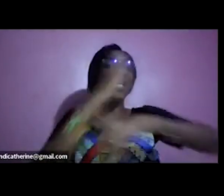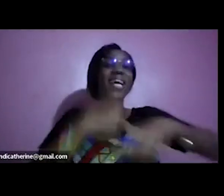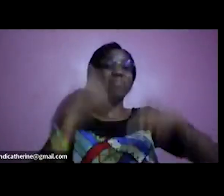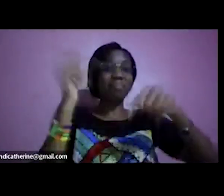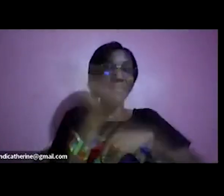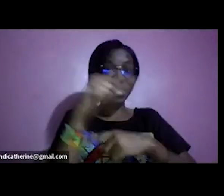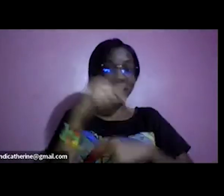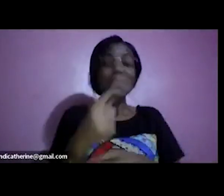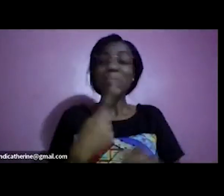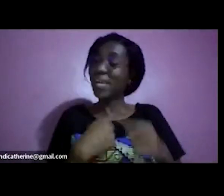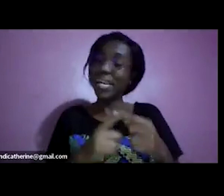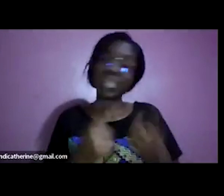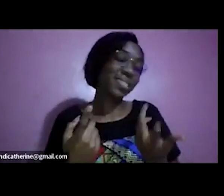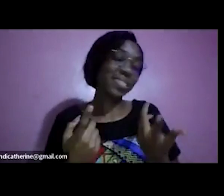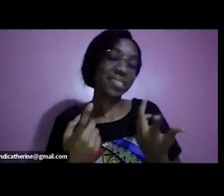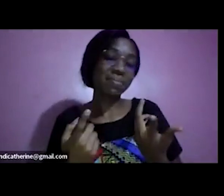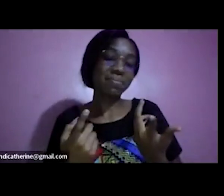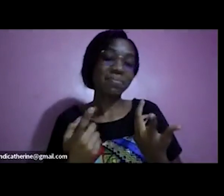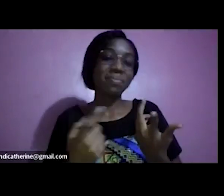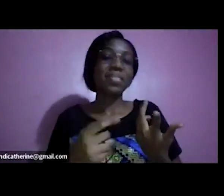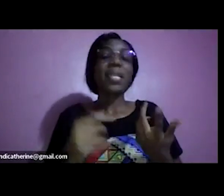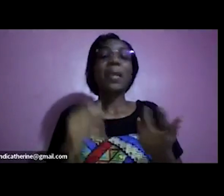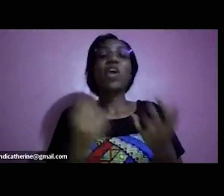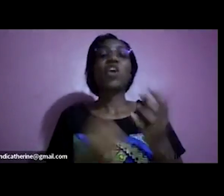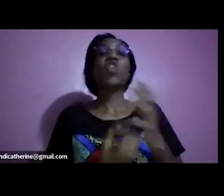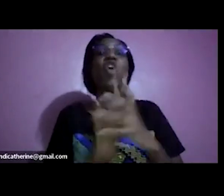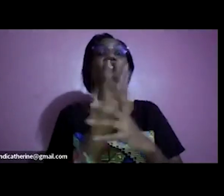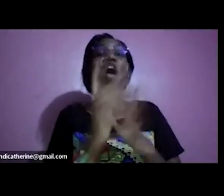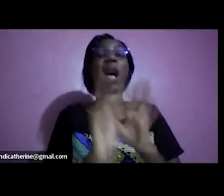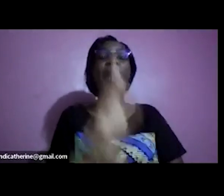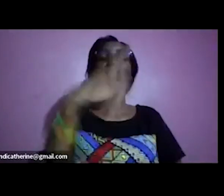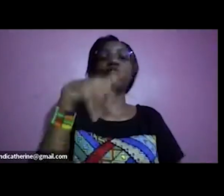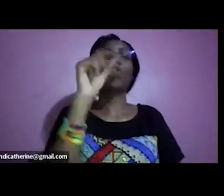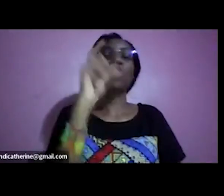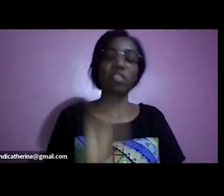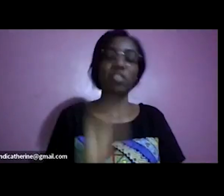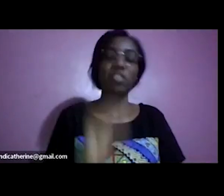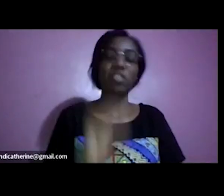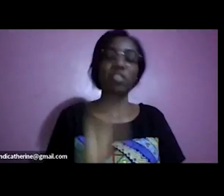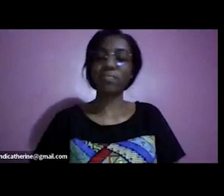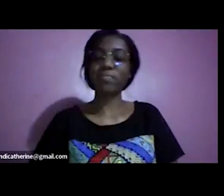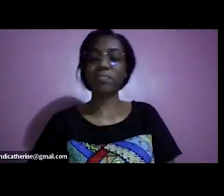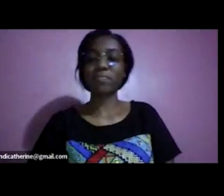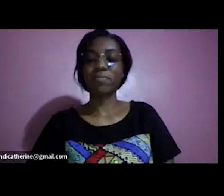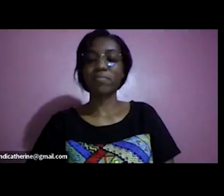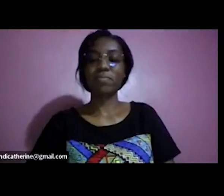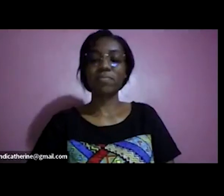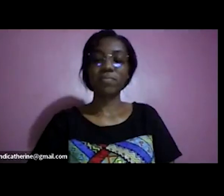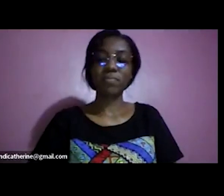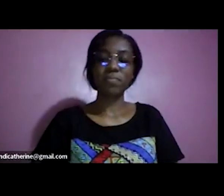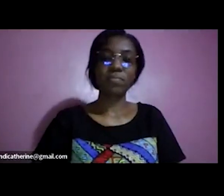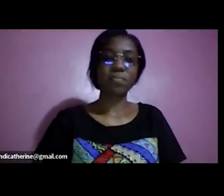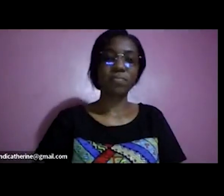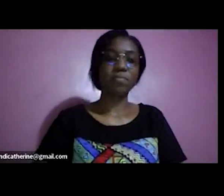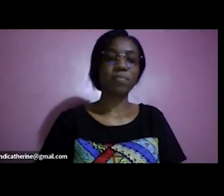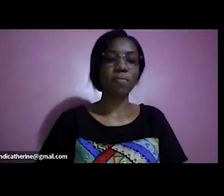growing old is a choice i mean growing up is a choice as well um yes beverly says takeaway is we